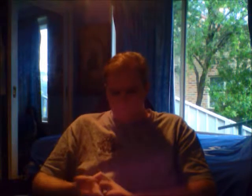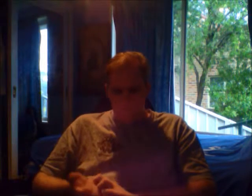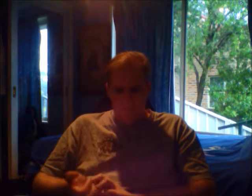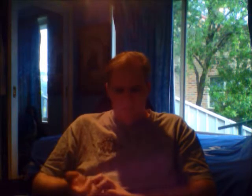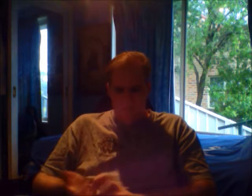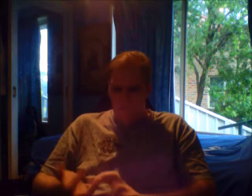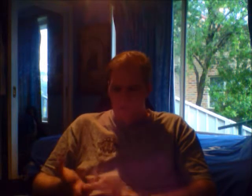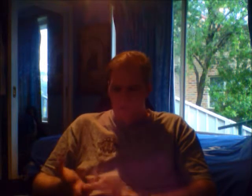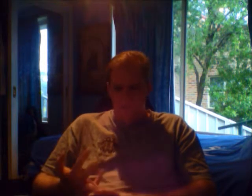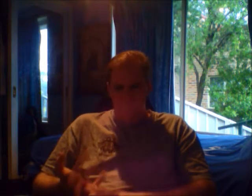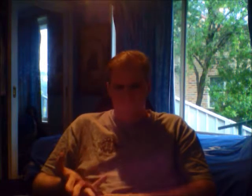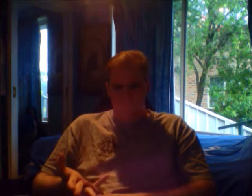the third one.